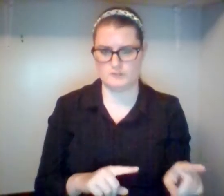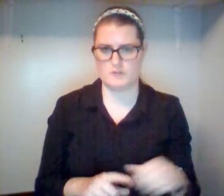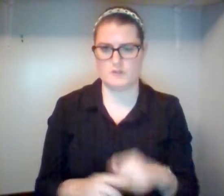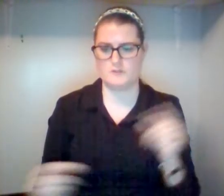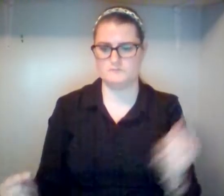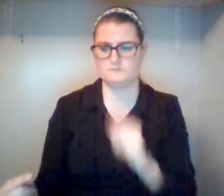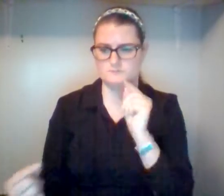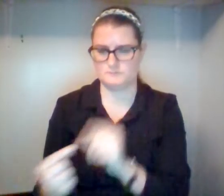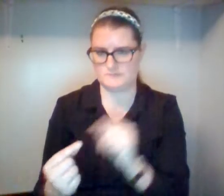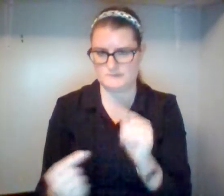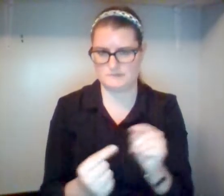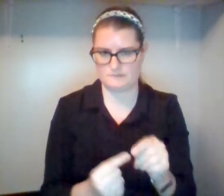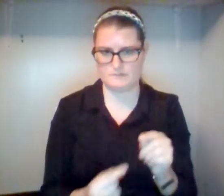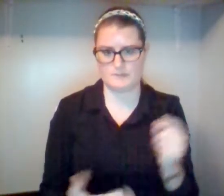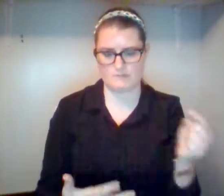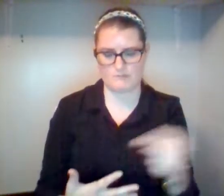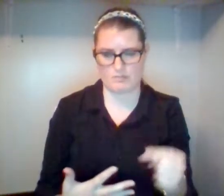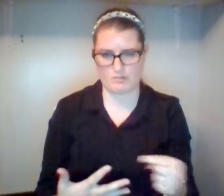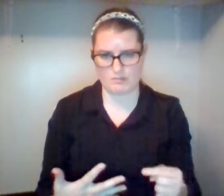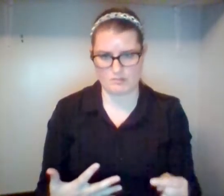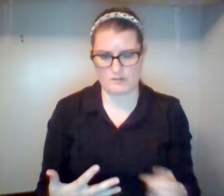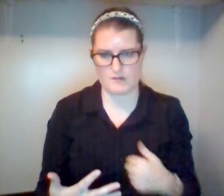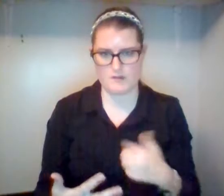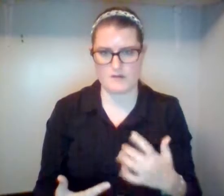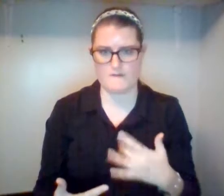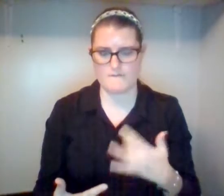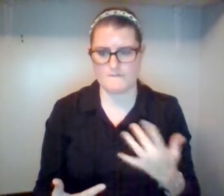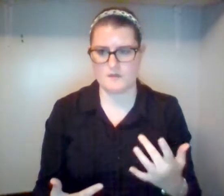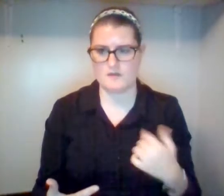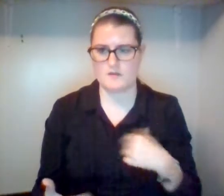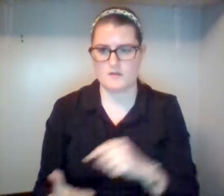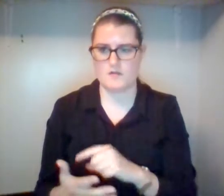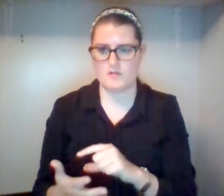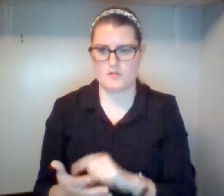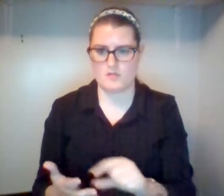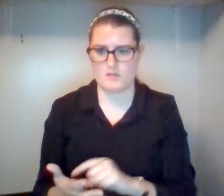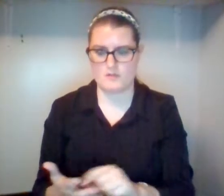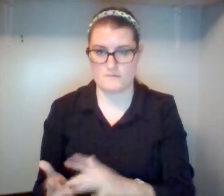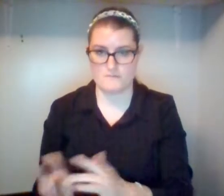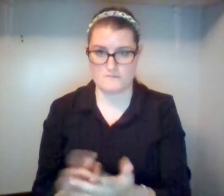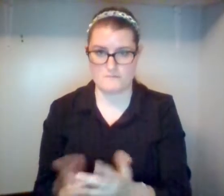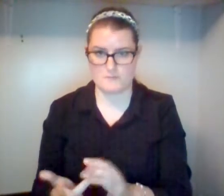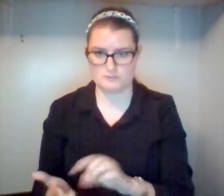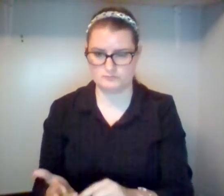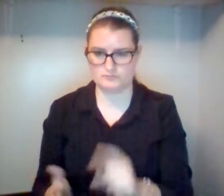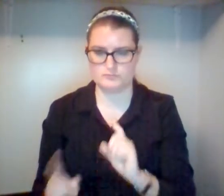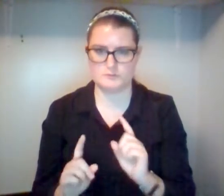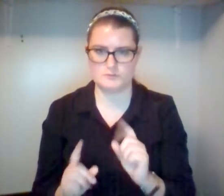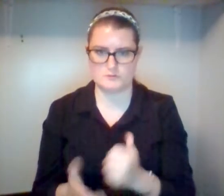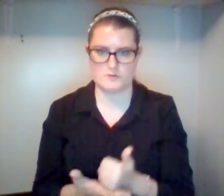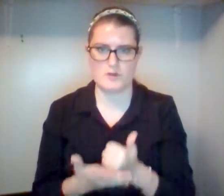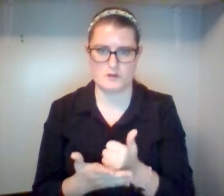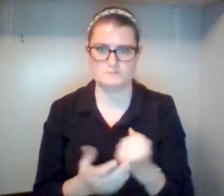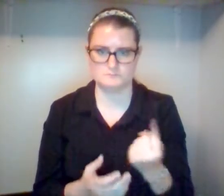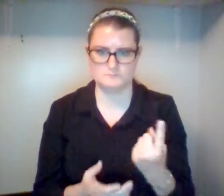specificities of the Bible. So let me do a quick little Bible